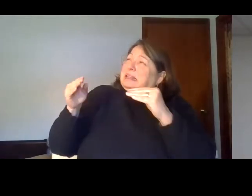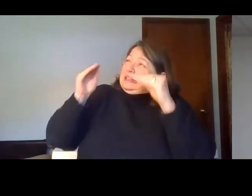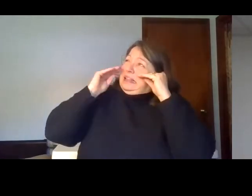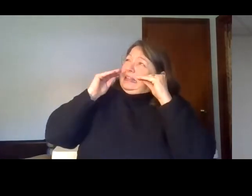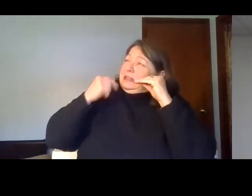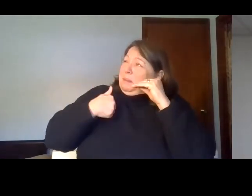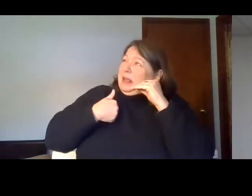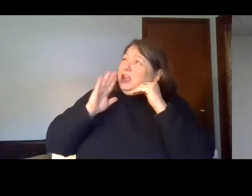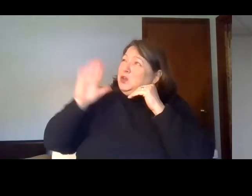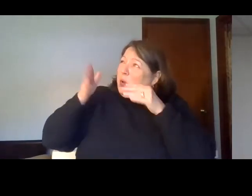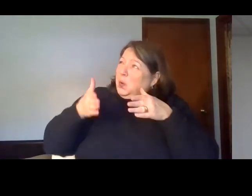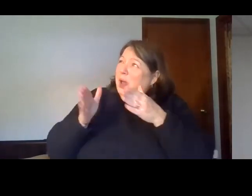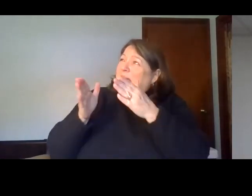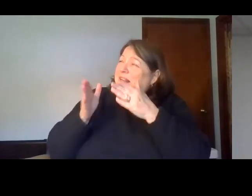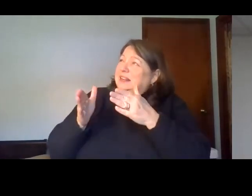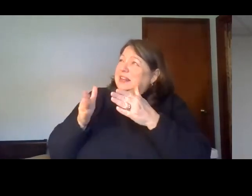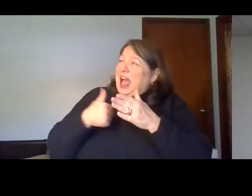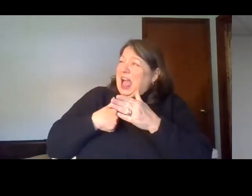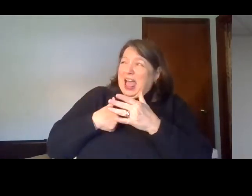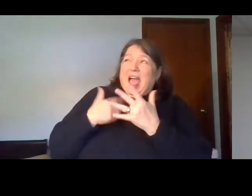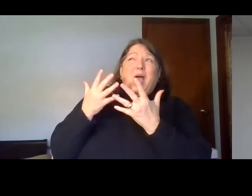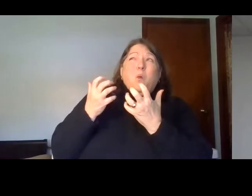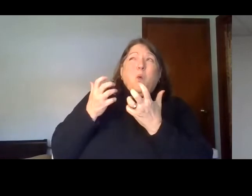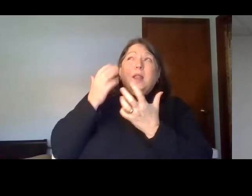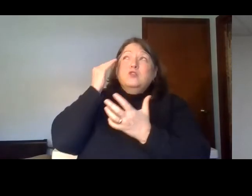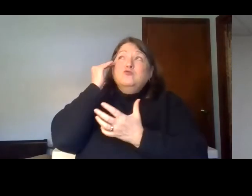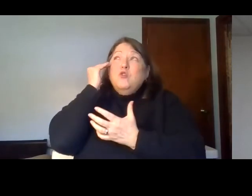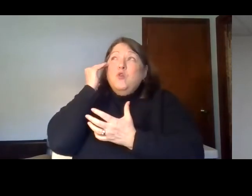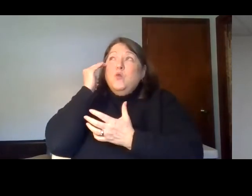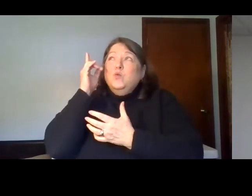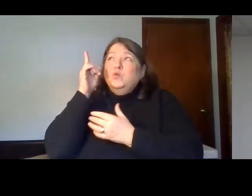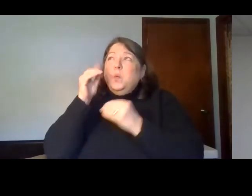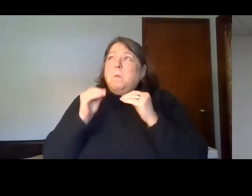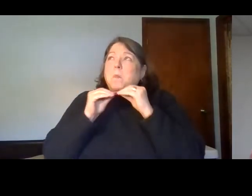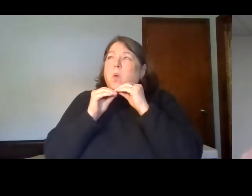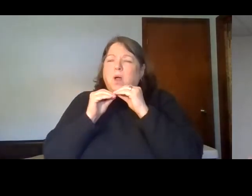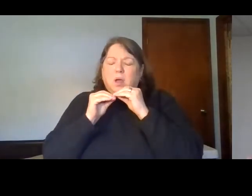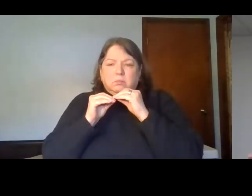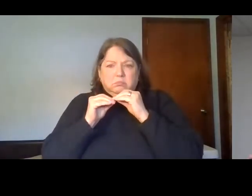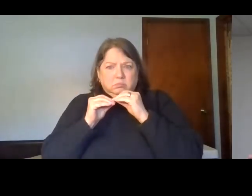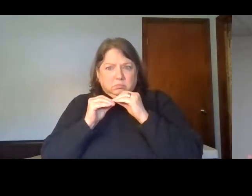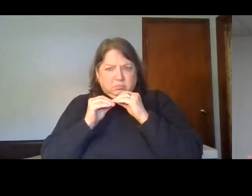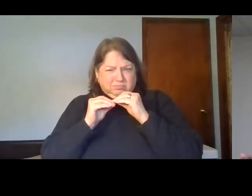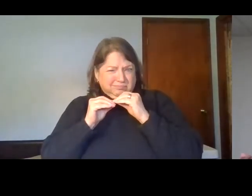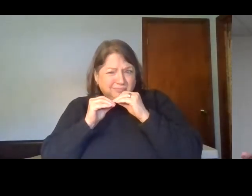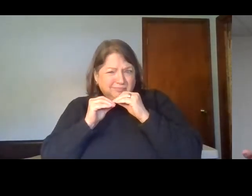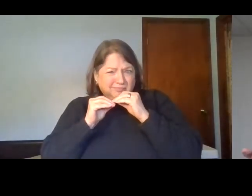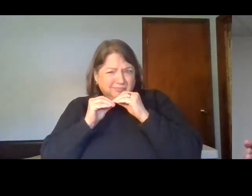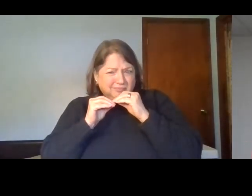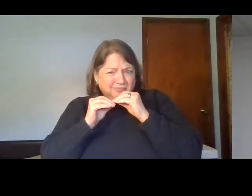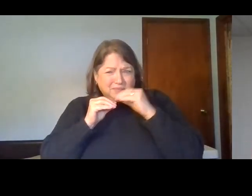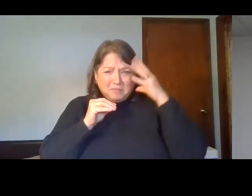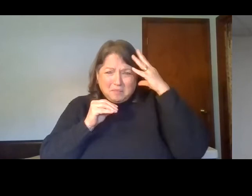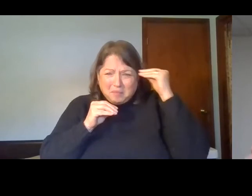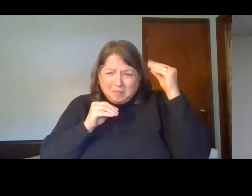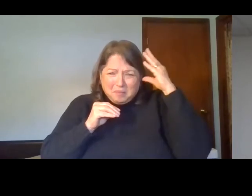ways so that I may know you. And I thought about that the other day. This is Moses. This is probably one of